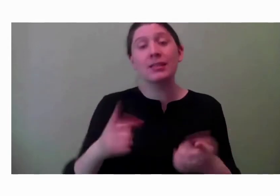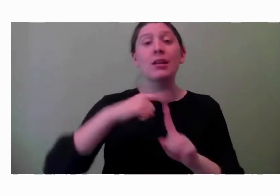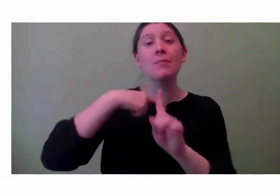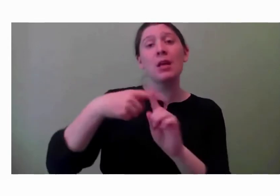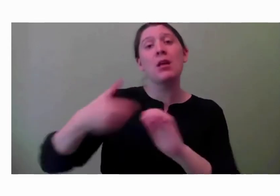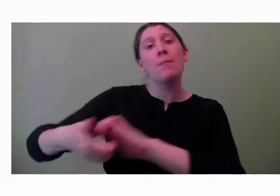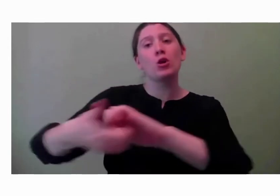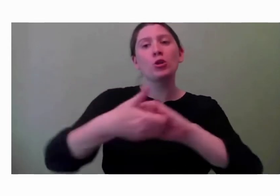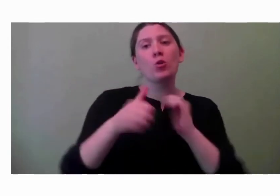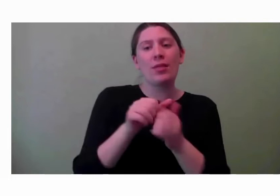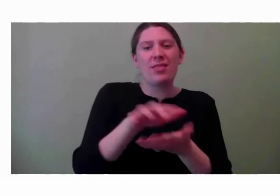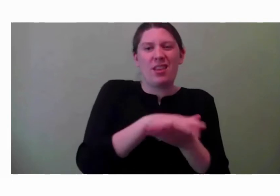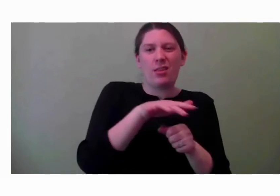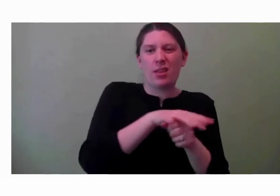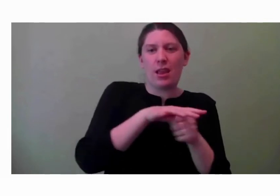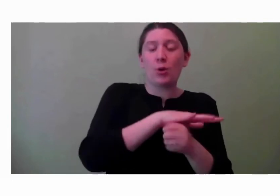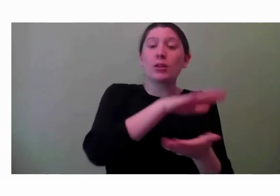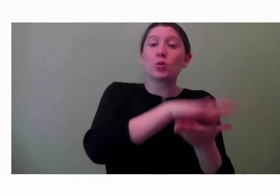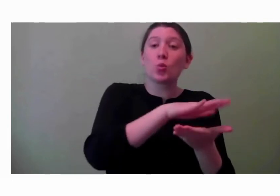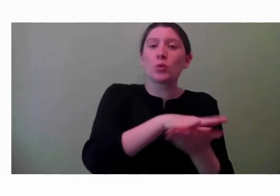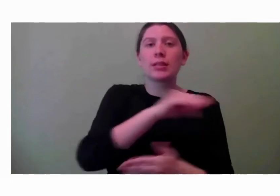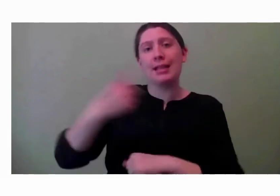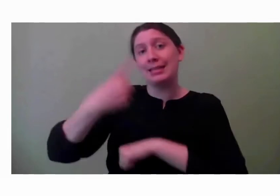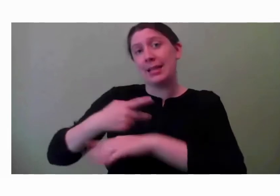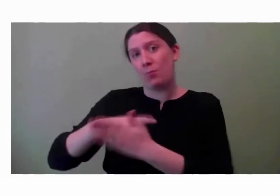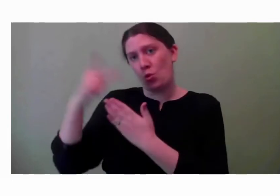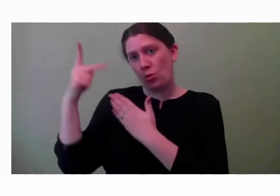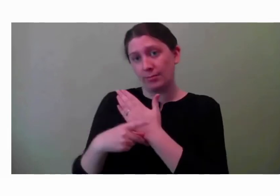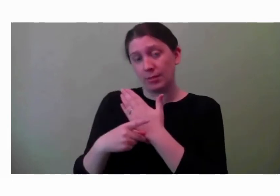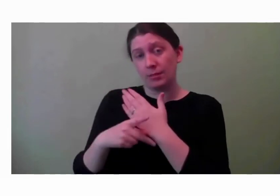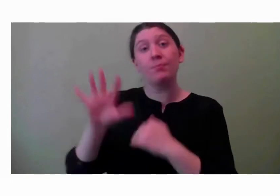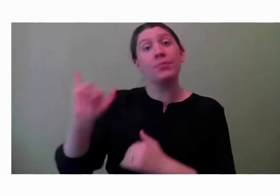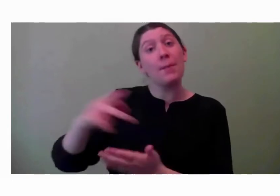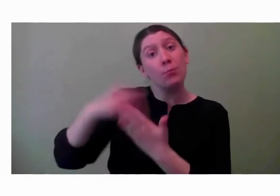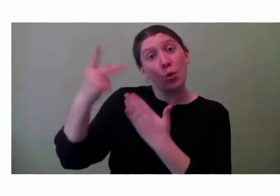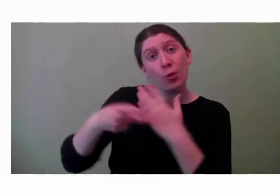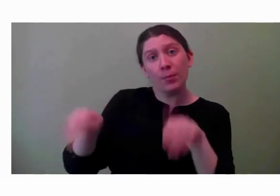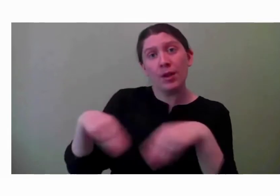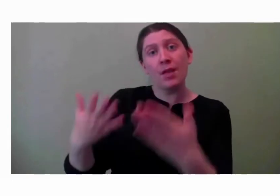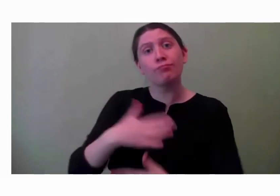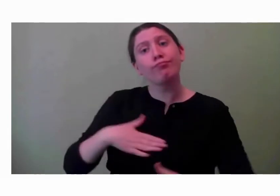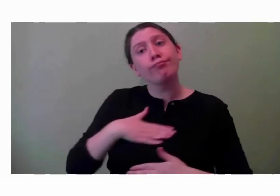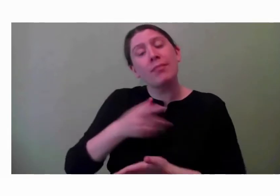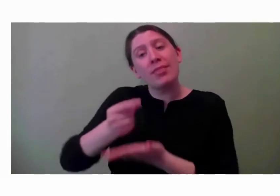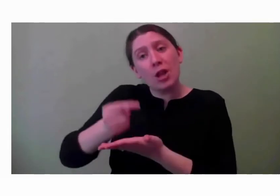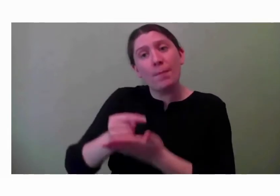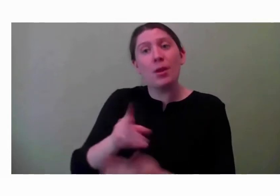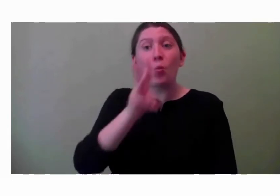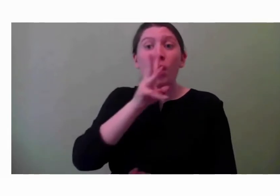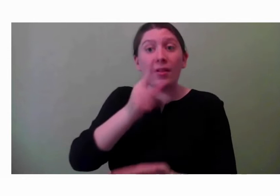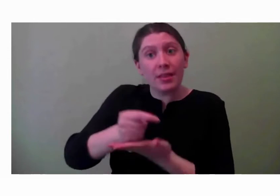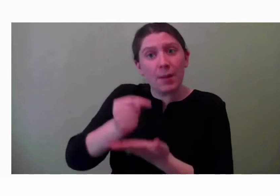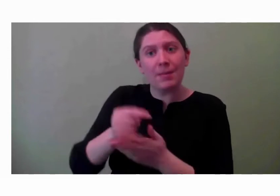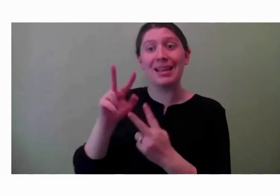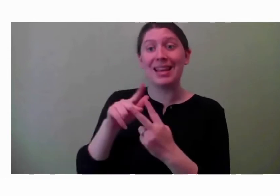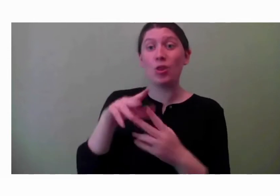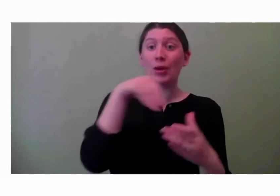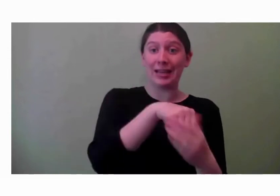adult day programs. And in those programs, we provide recreation therapy and aquatic therapy, either at the school or they come to our rec centers.